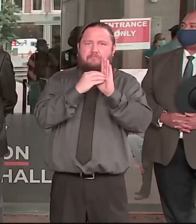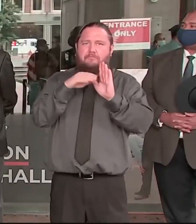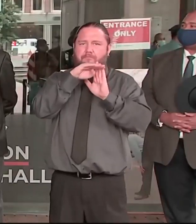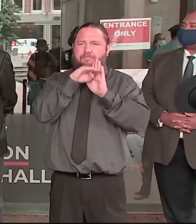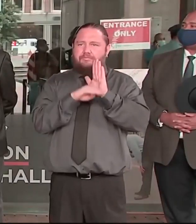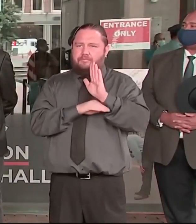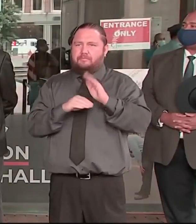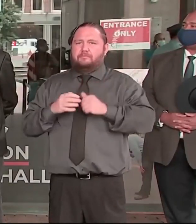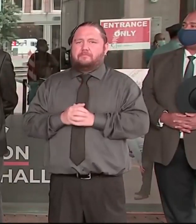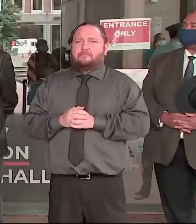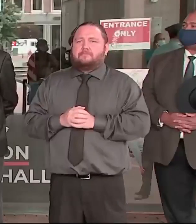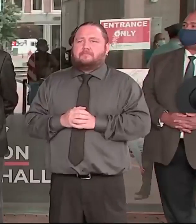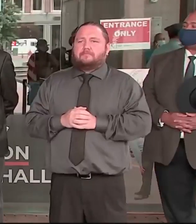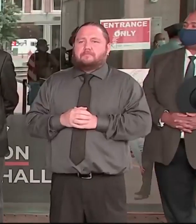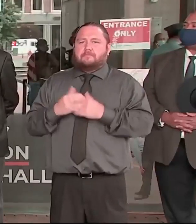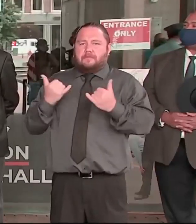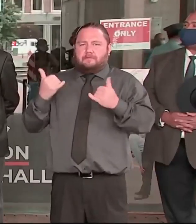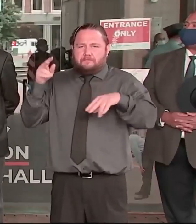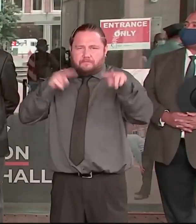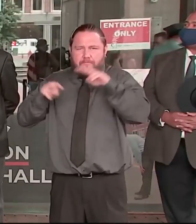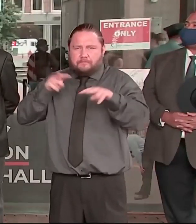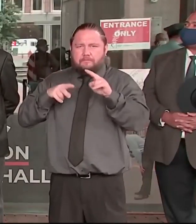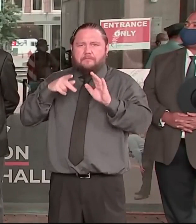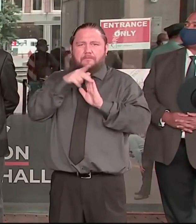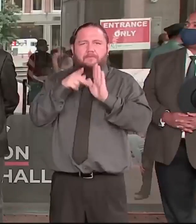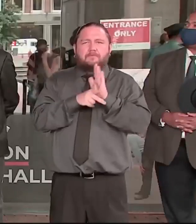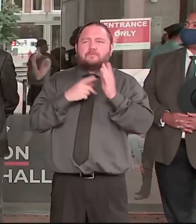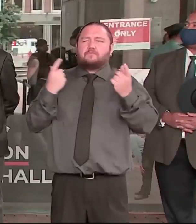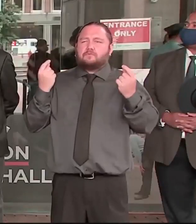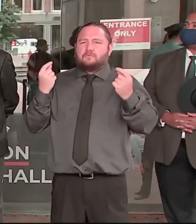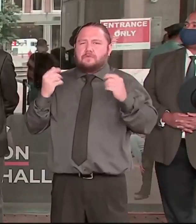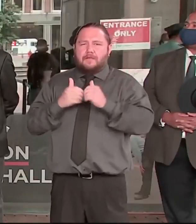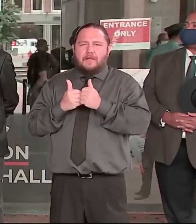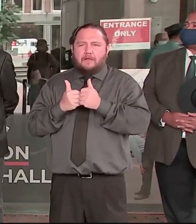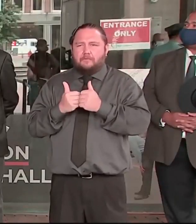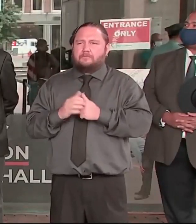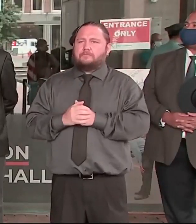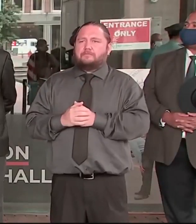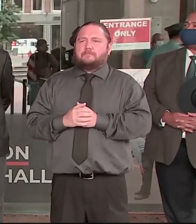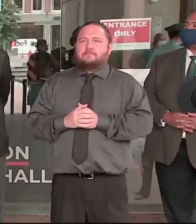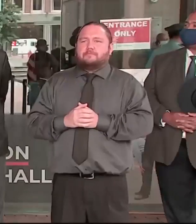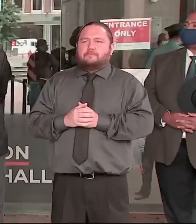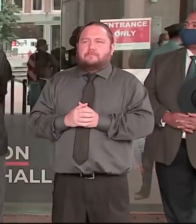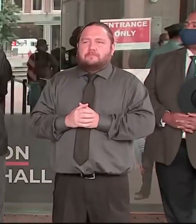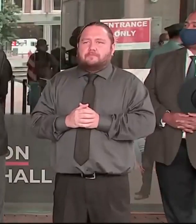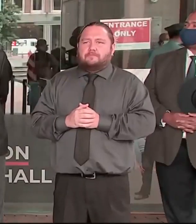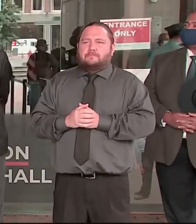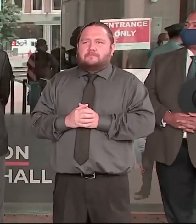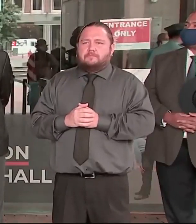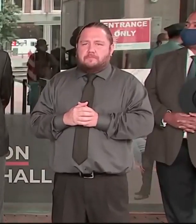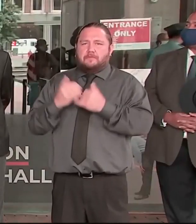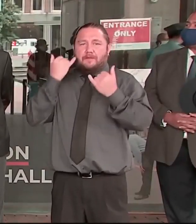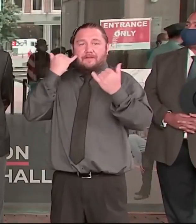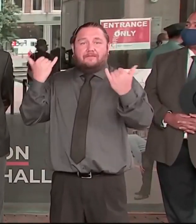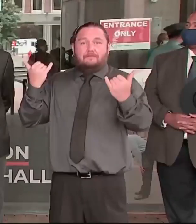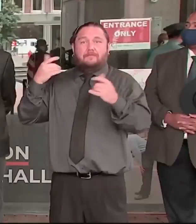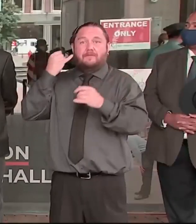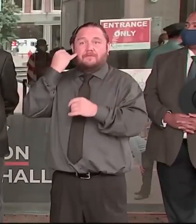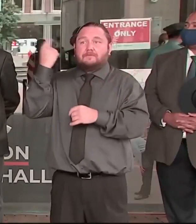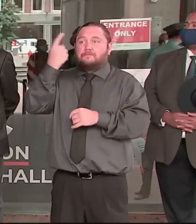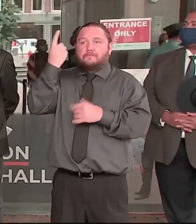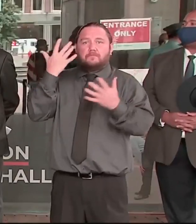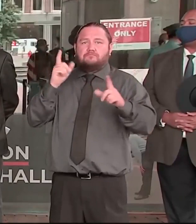to reduce the likelihood of violence. I want to commend and thank the commissioner, Commissioner Gross, for his leadership in acting